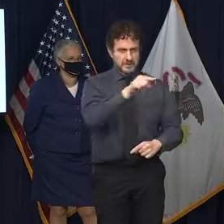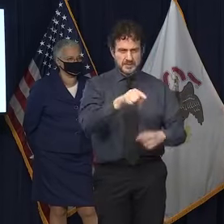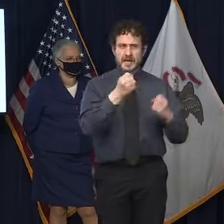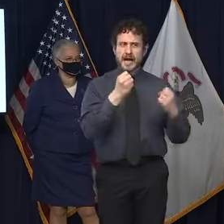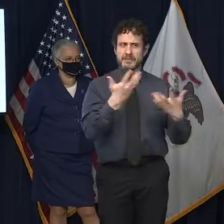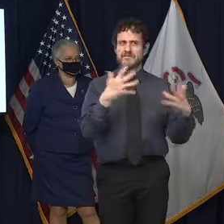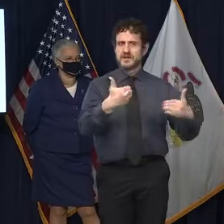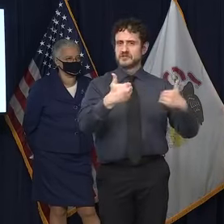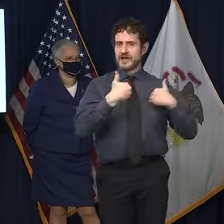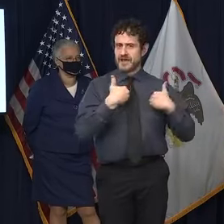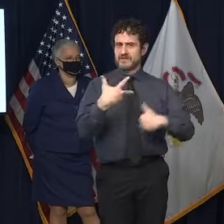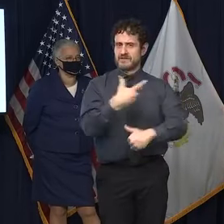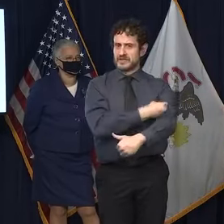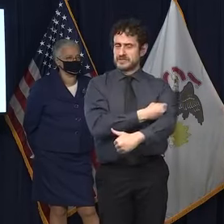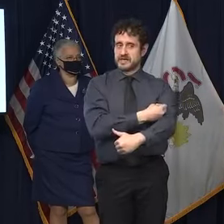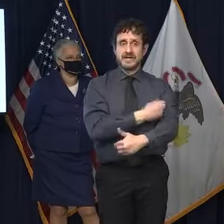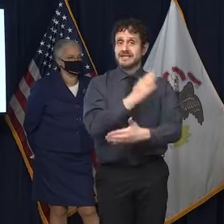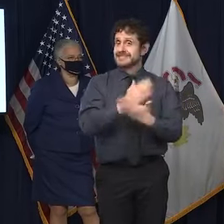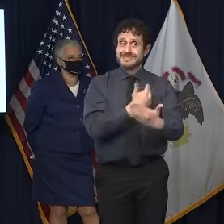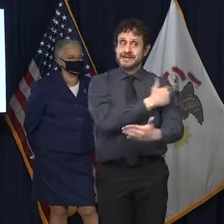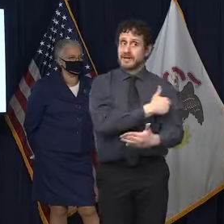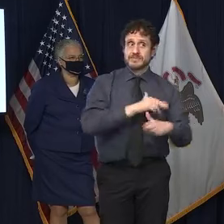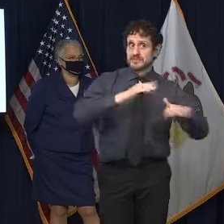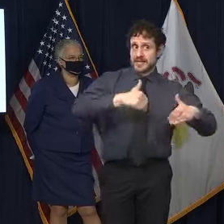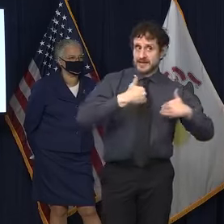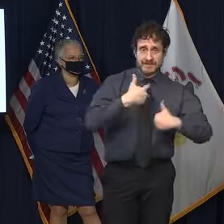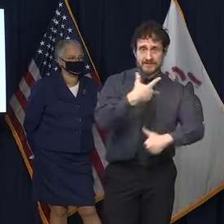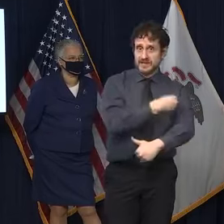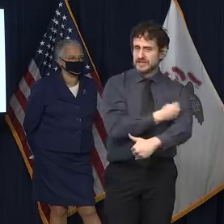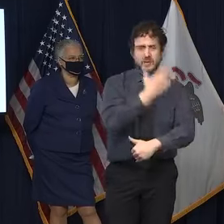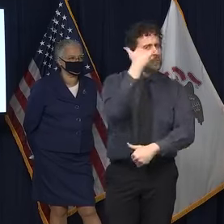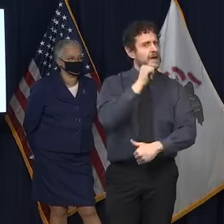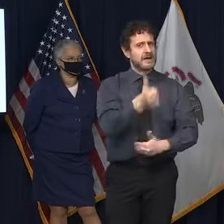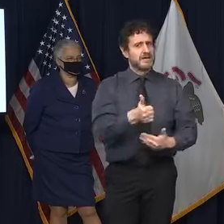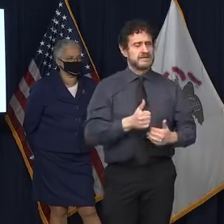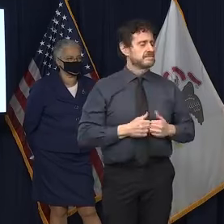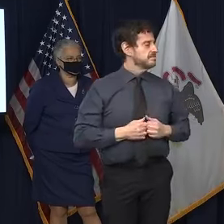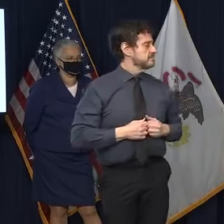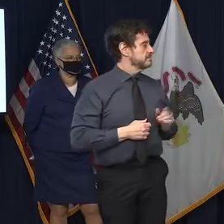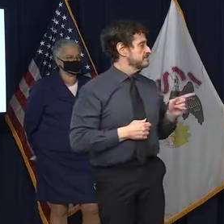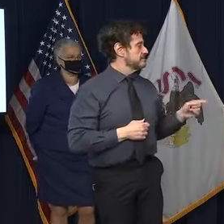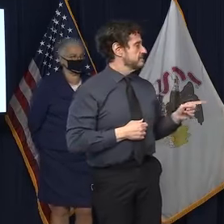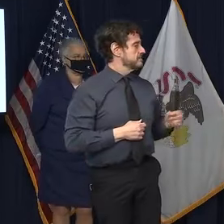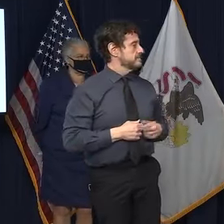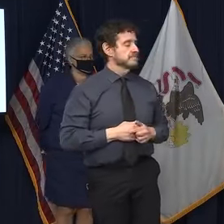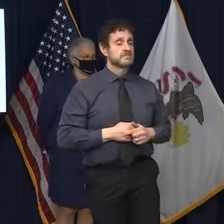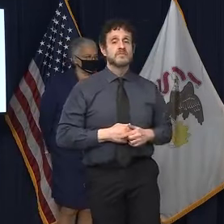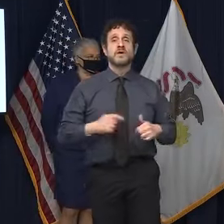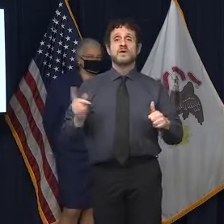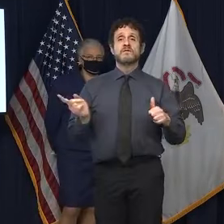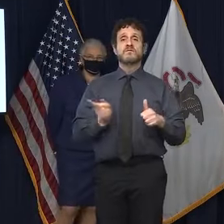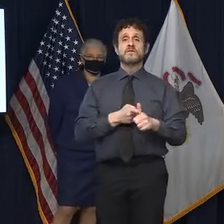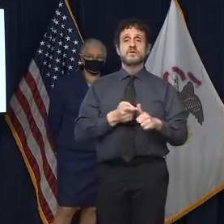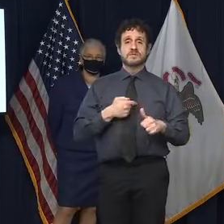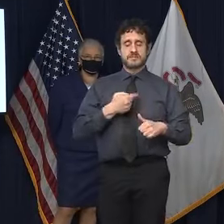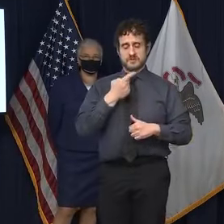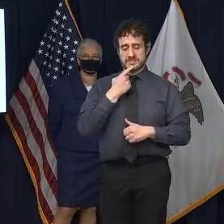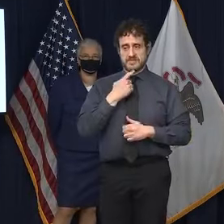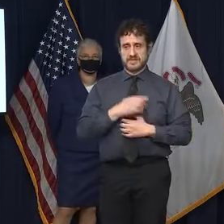received the vaccine? And for those who have not, why not? Yeah. Well, let me first say that,